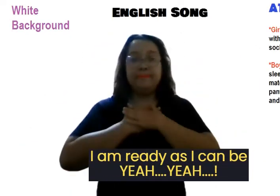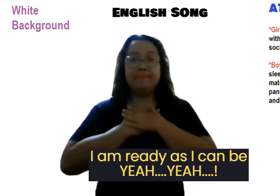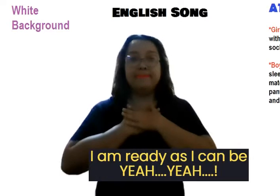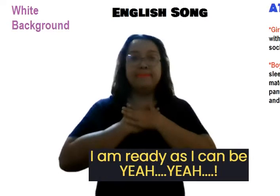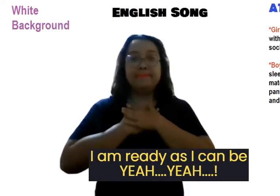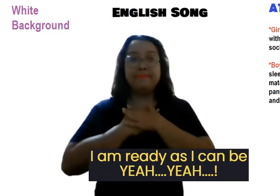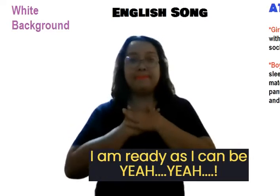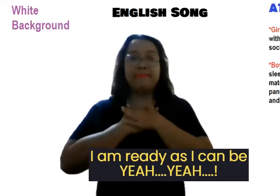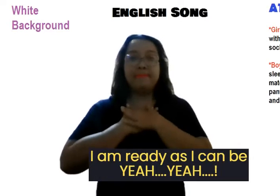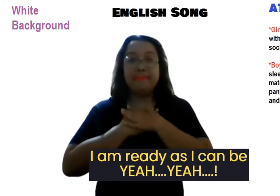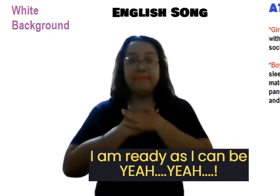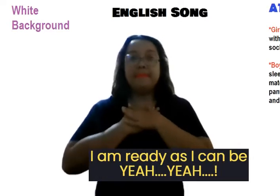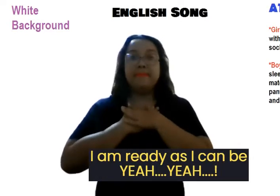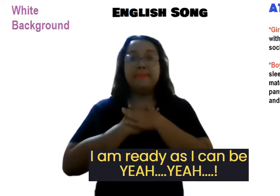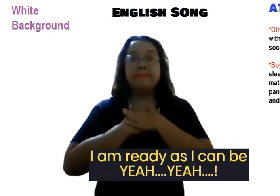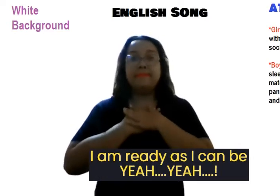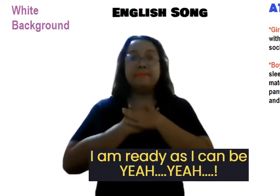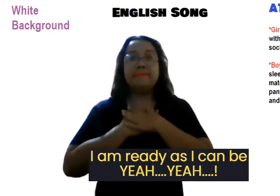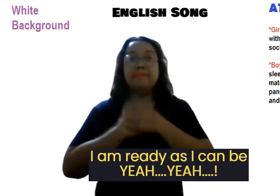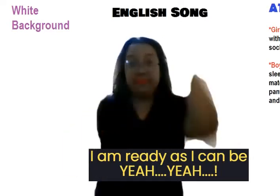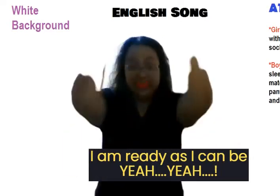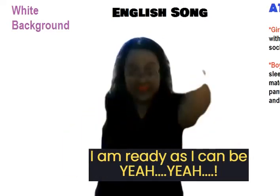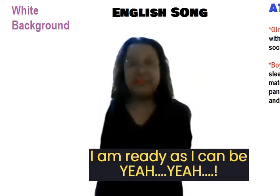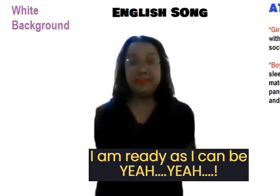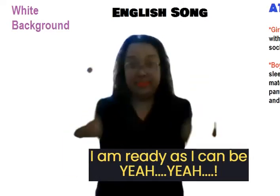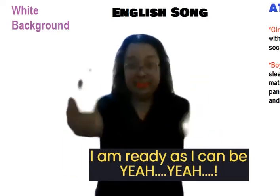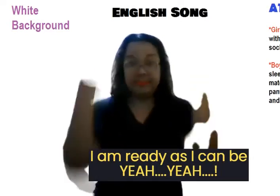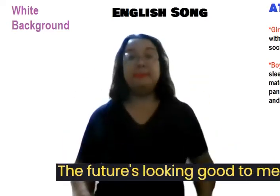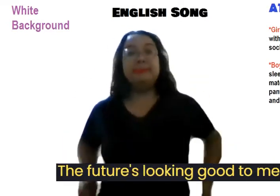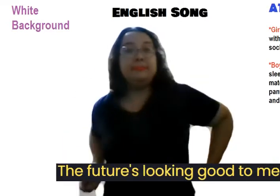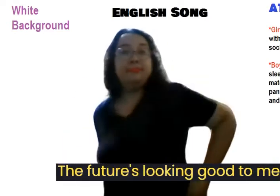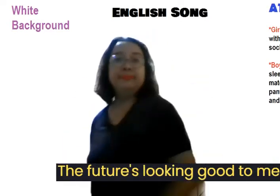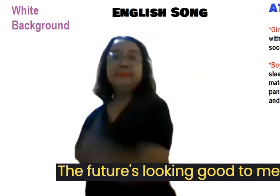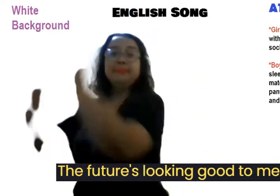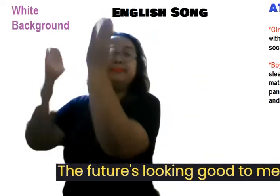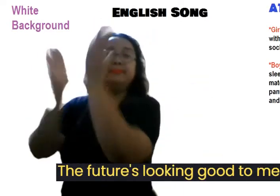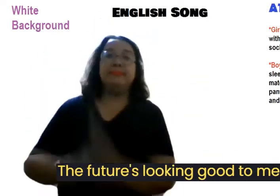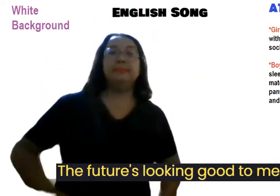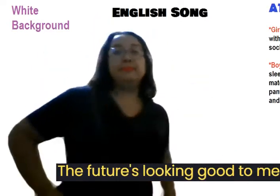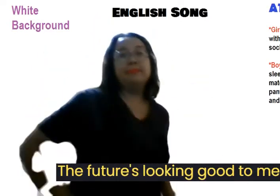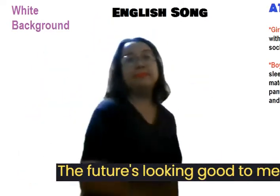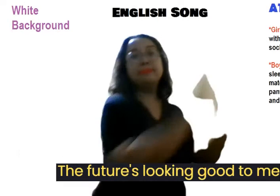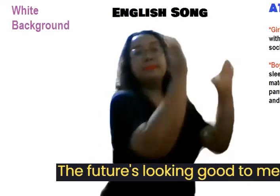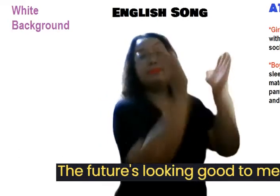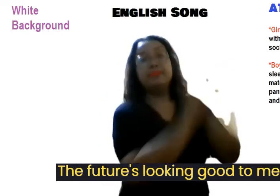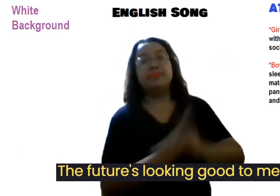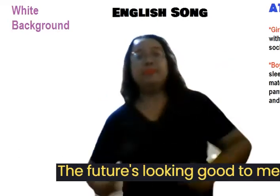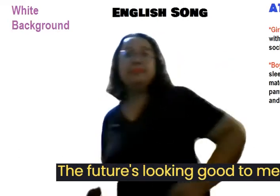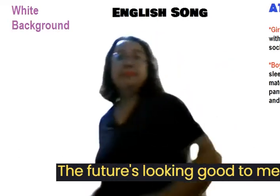to go. Yeah, the future's looking good to me.